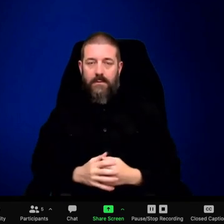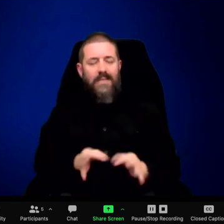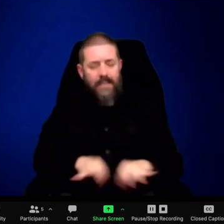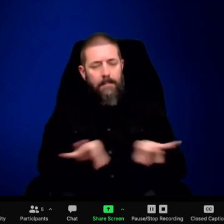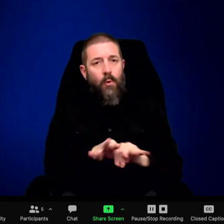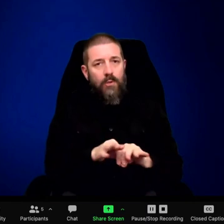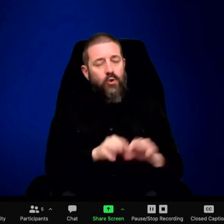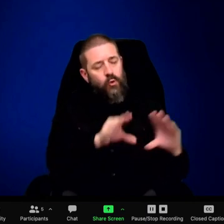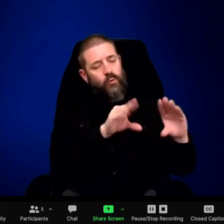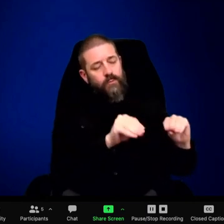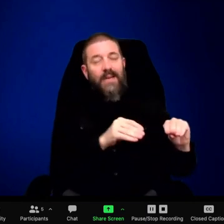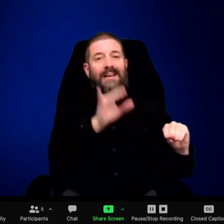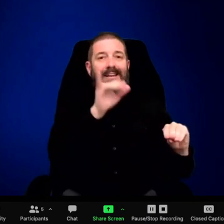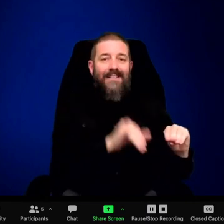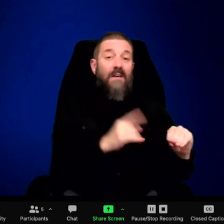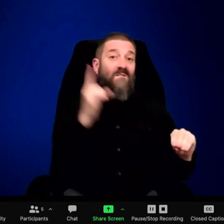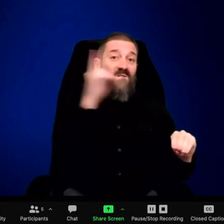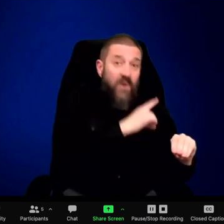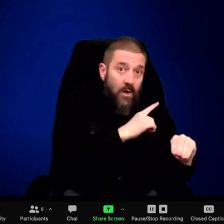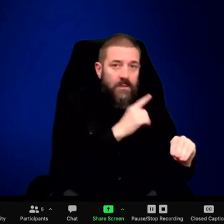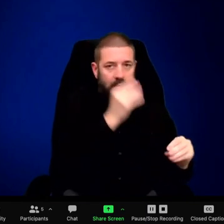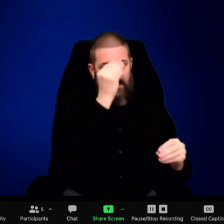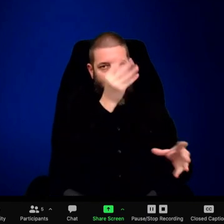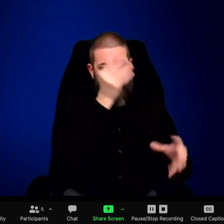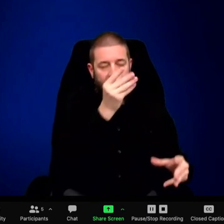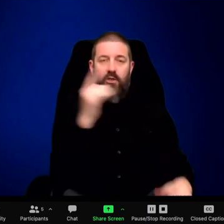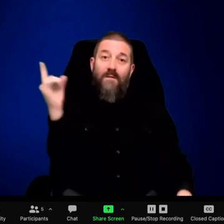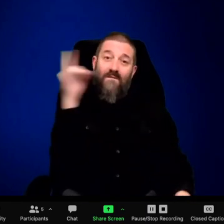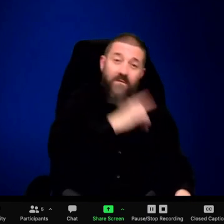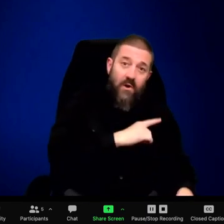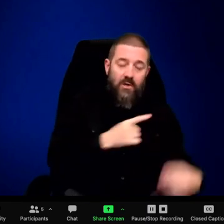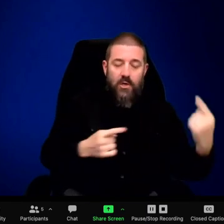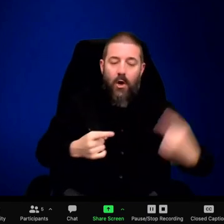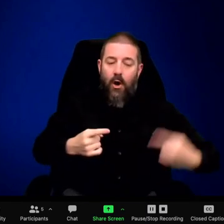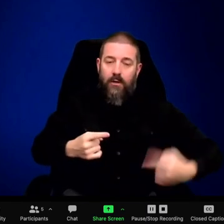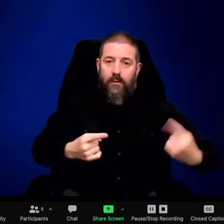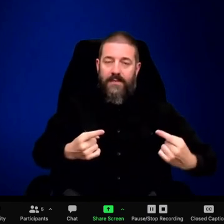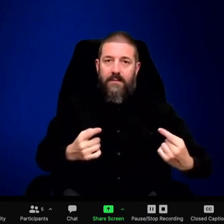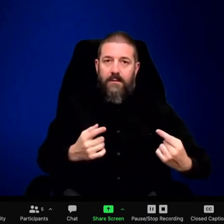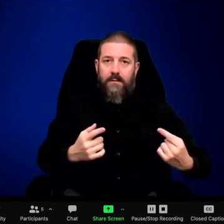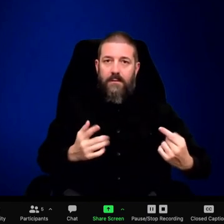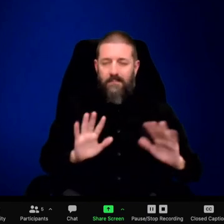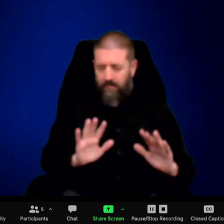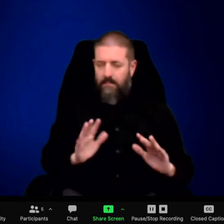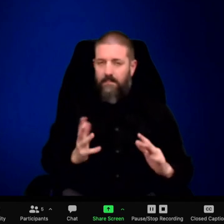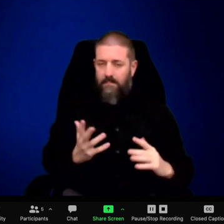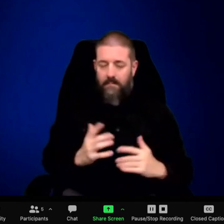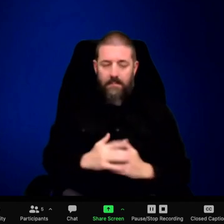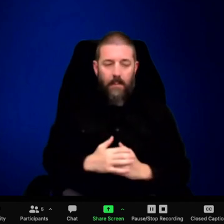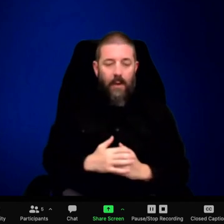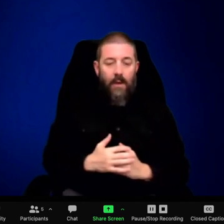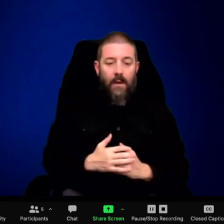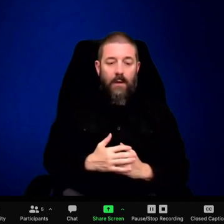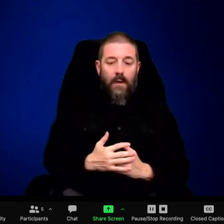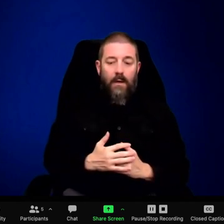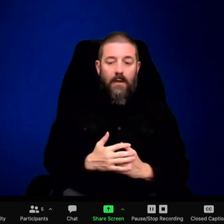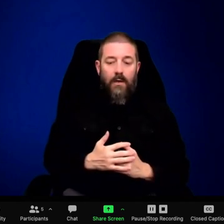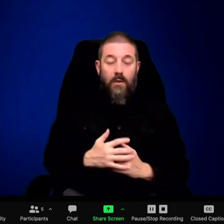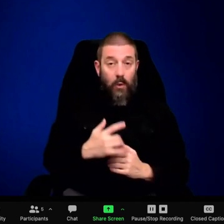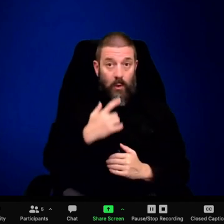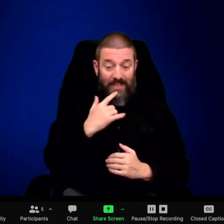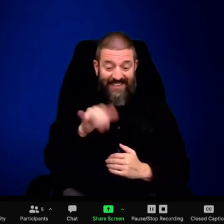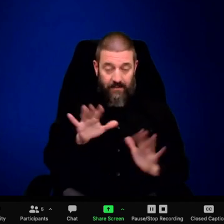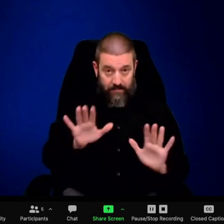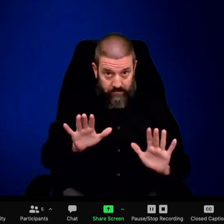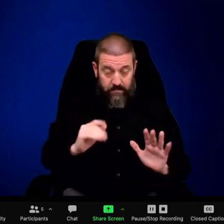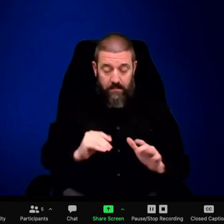wolves lives into other people's lives is incredibly important. So and I know it means a lot to you. So can you touch on that a little bit?